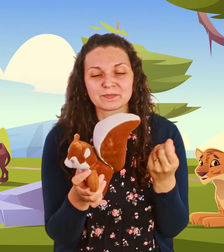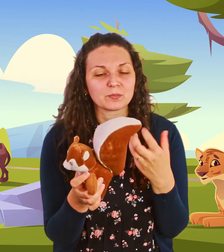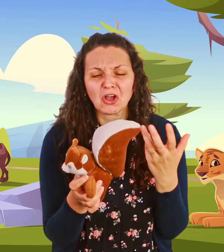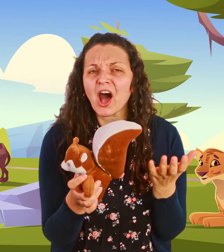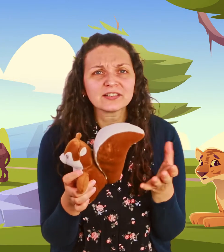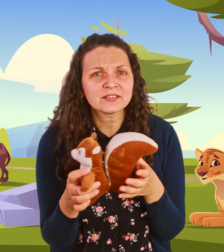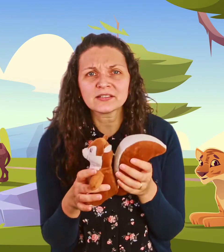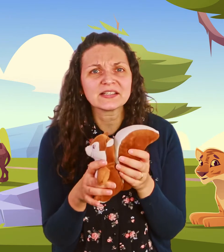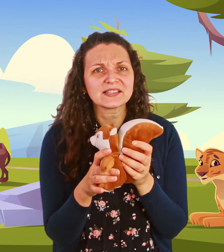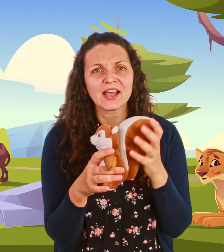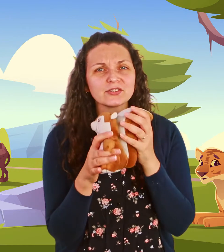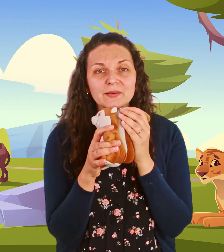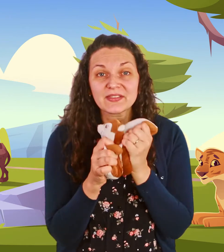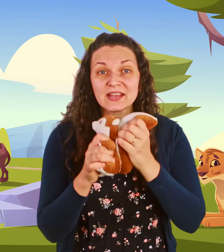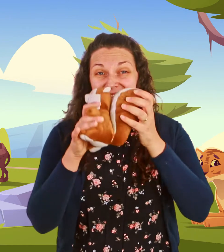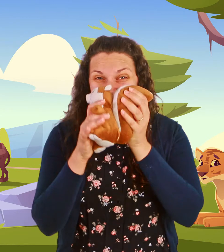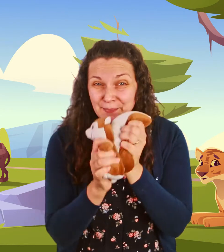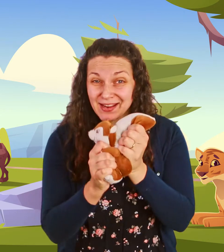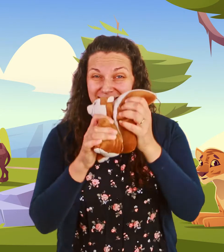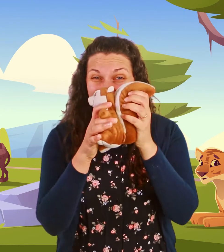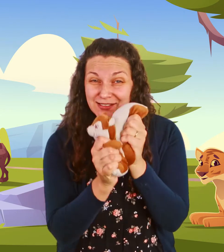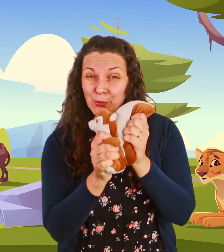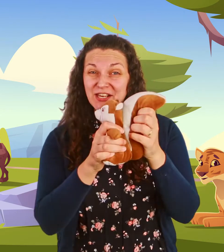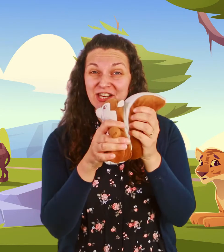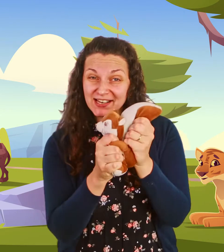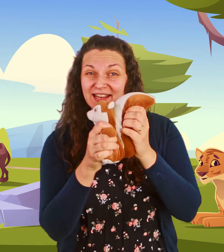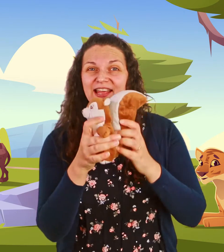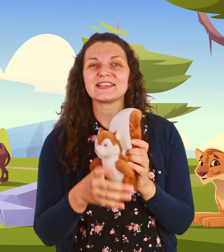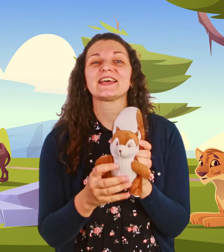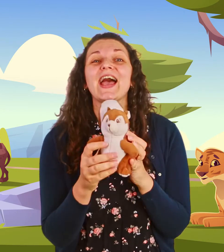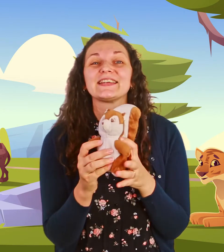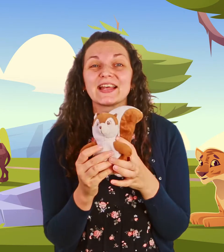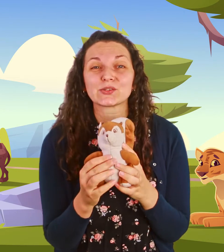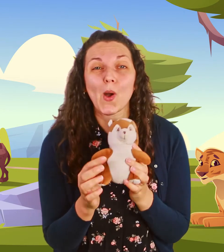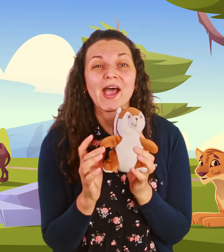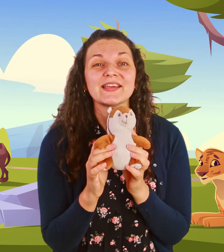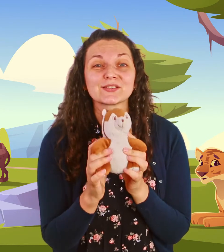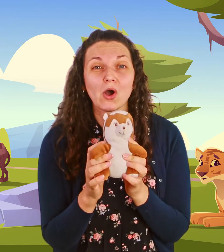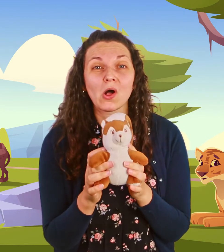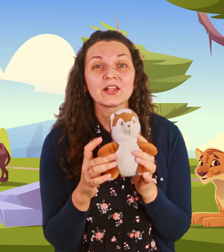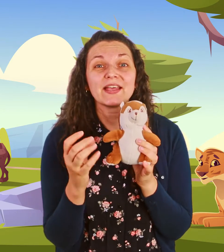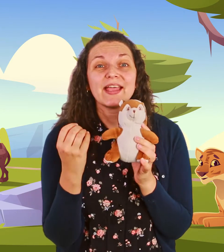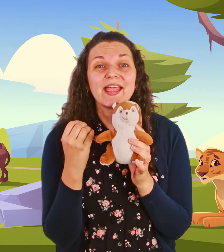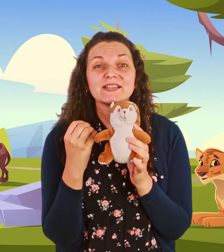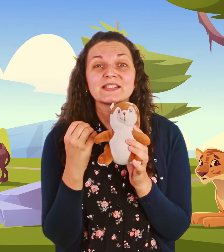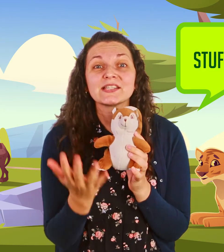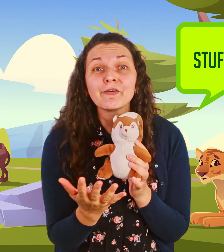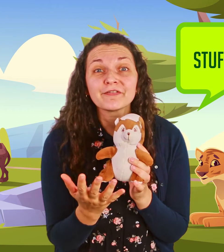cotton inside or something that makes it squishy like that that's why it's called a stuffed